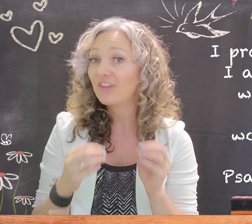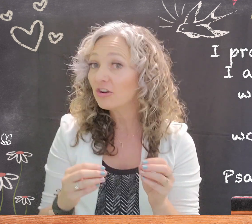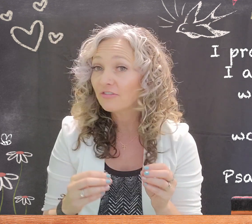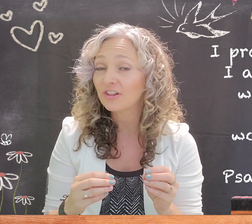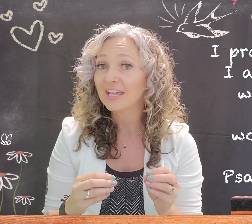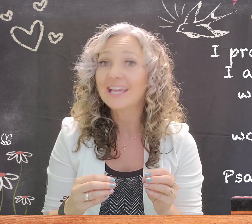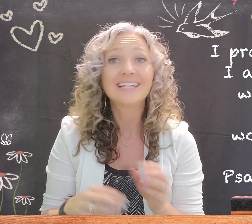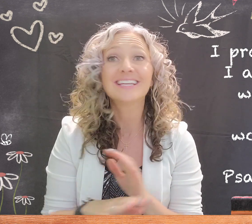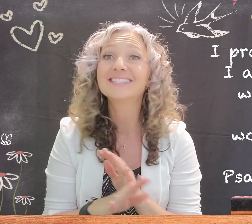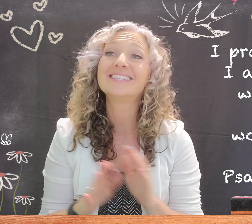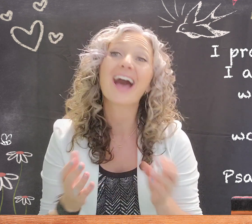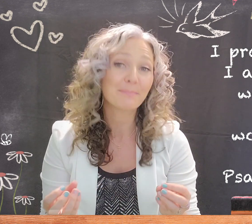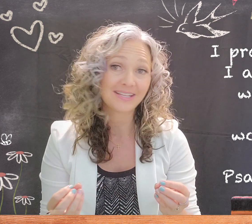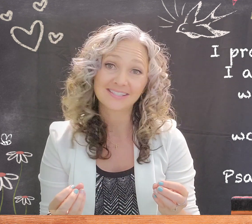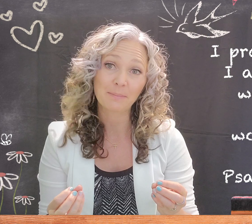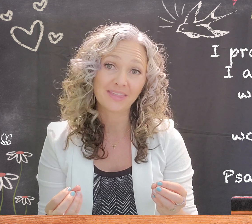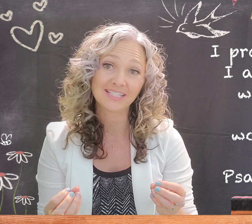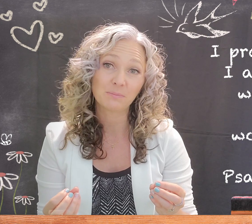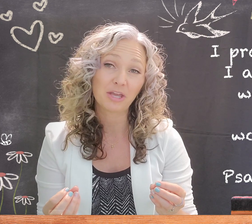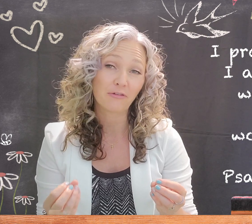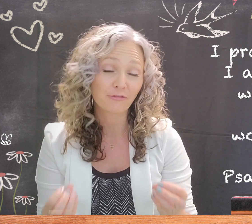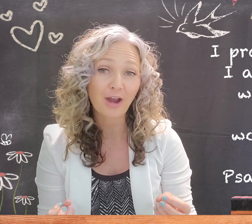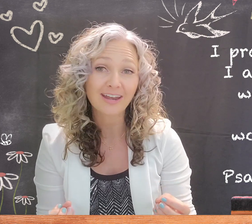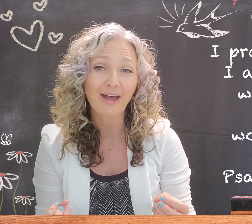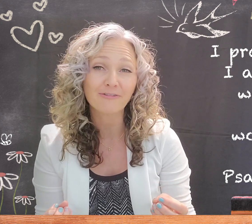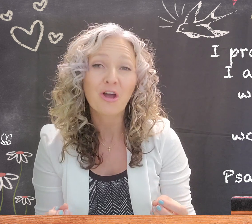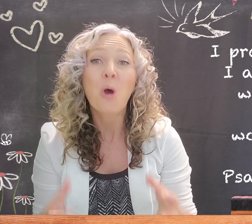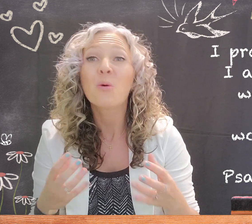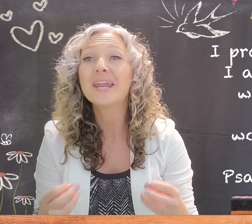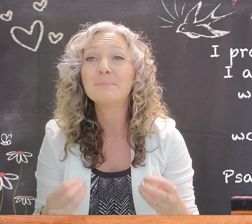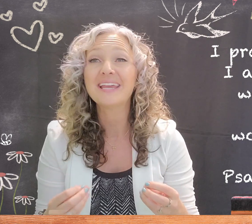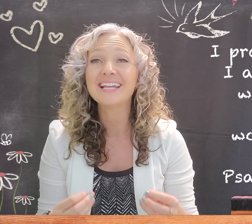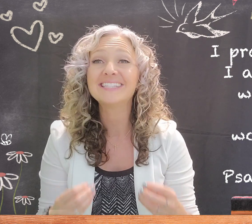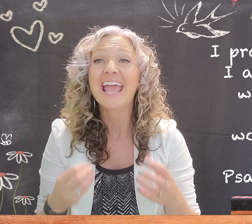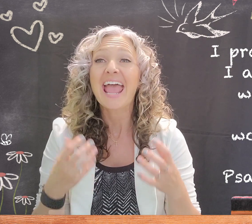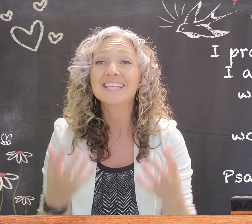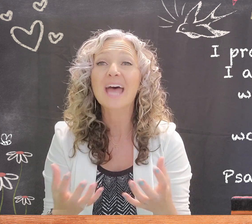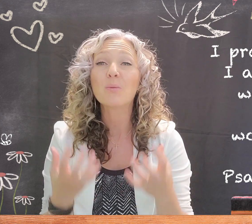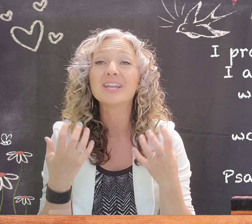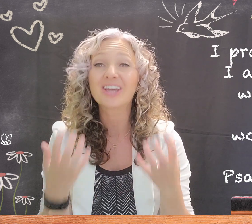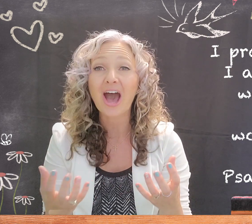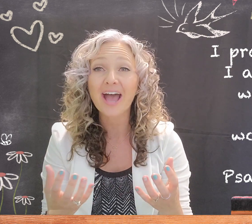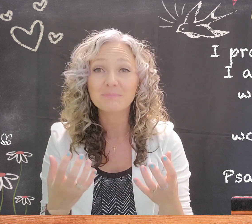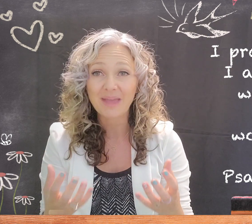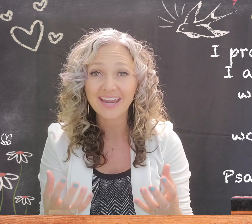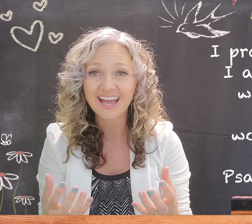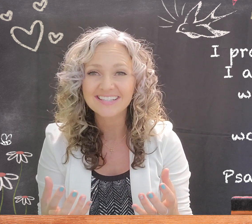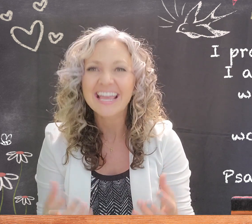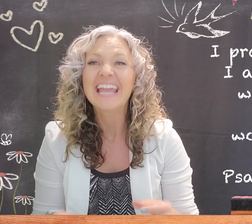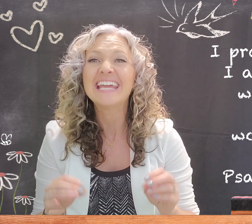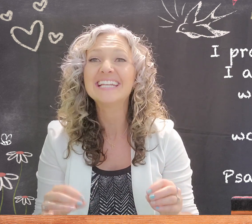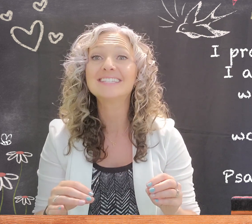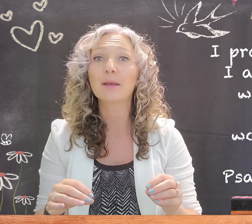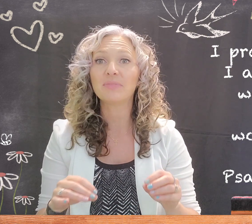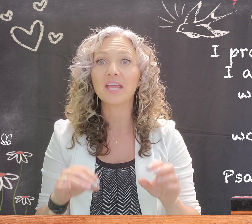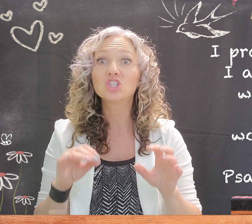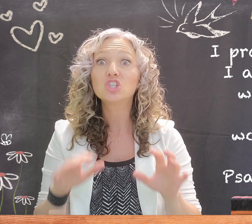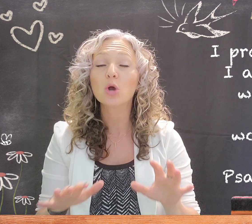fearfully does not mean something to be afraid of. What it means is that when God made us, He did something so